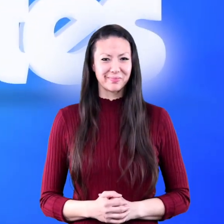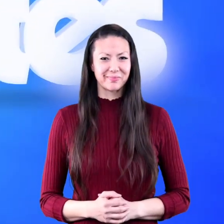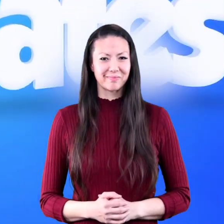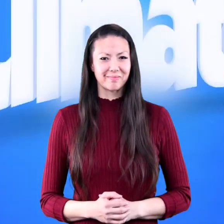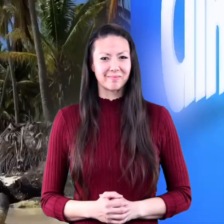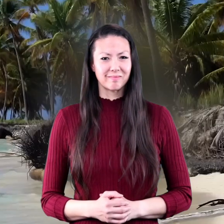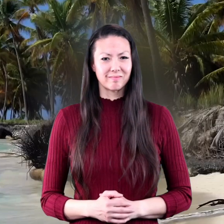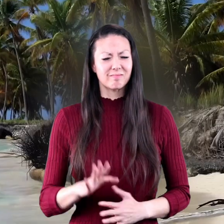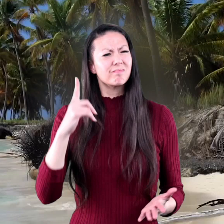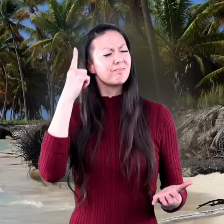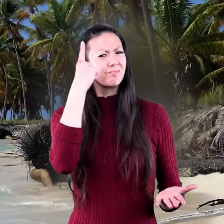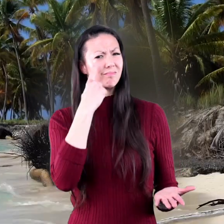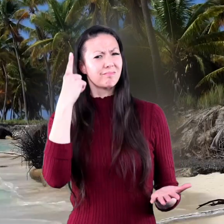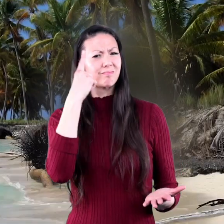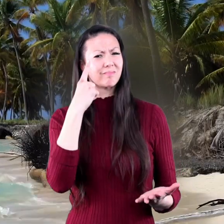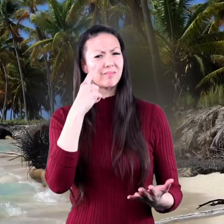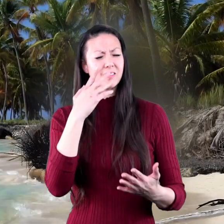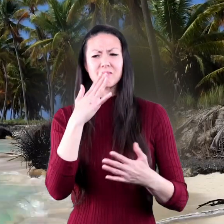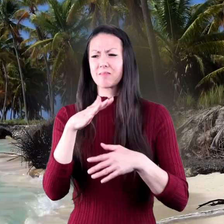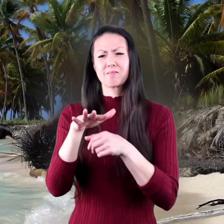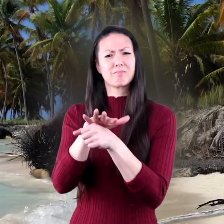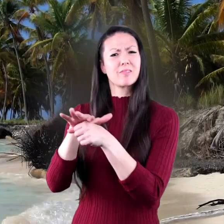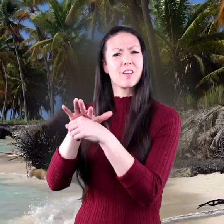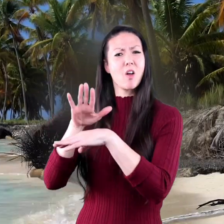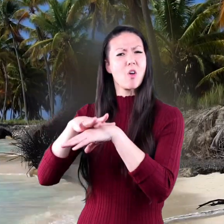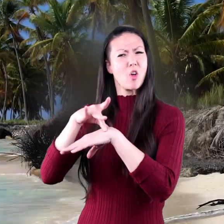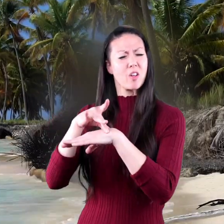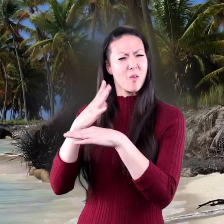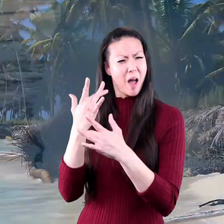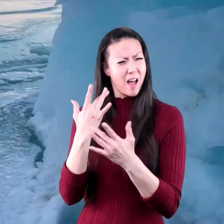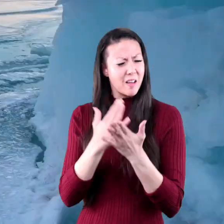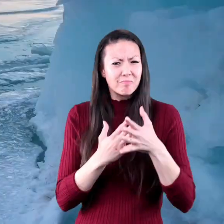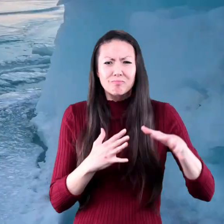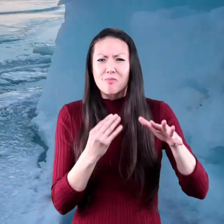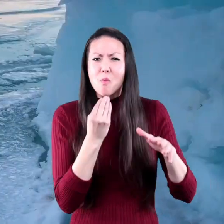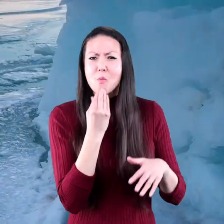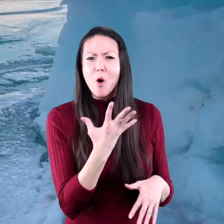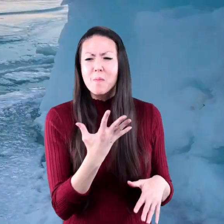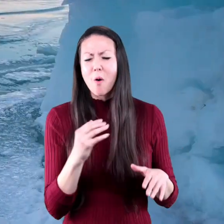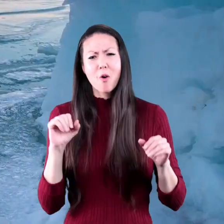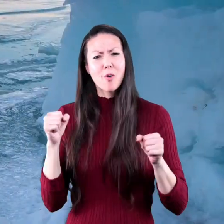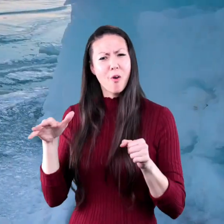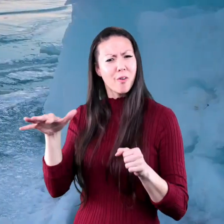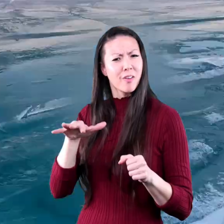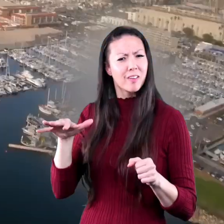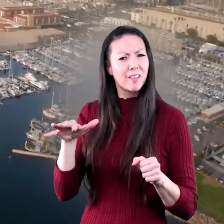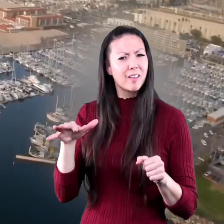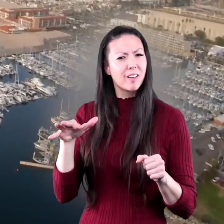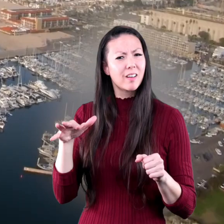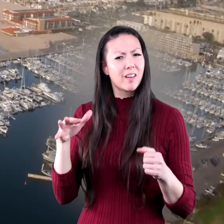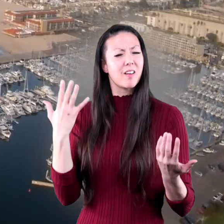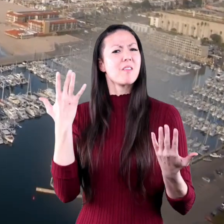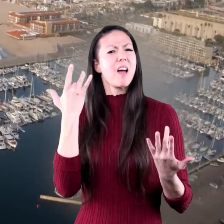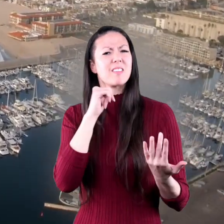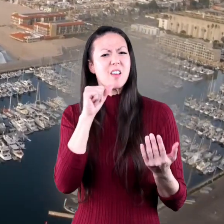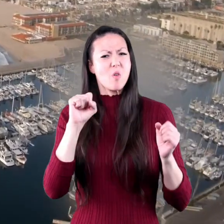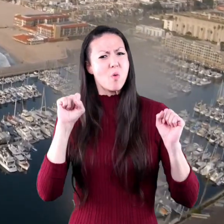Do you ever wonder why some areas on Earth are warm and others are cold? Why doesn't it get very cold in Southern